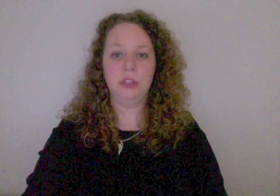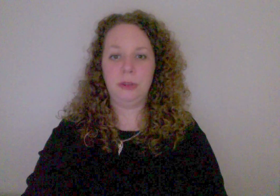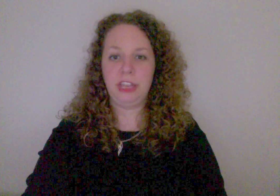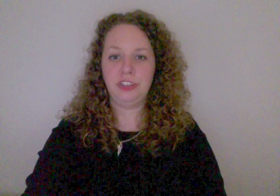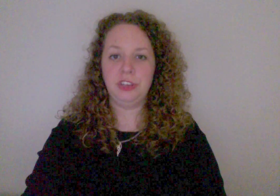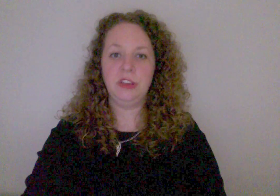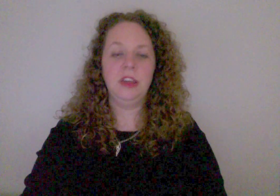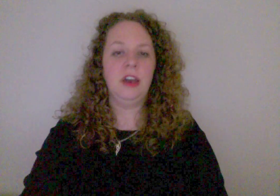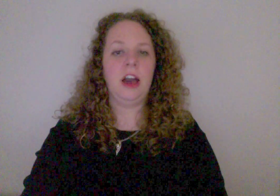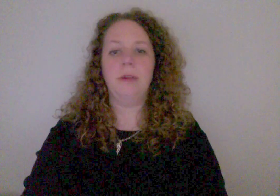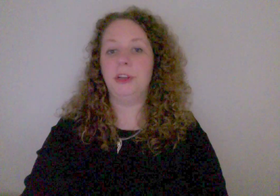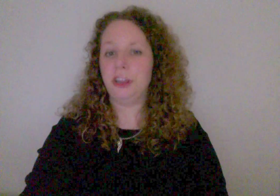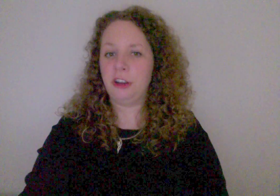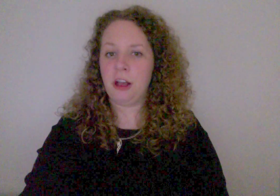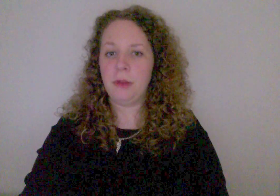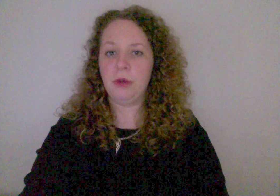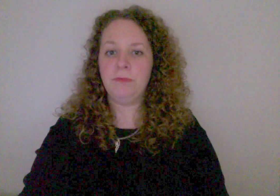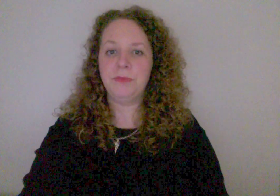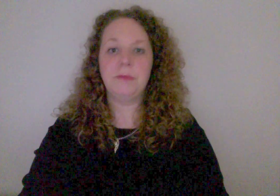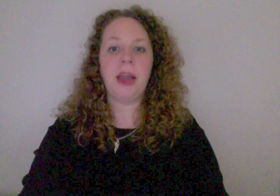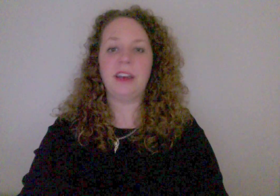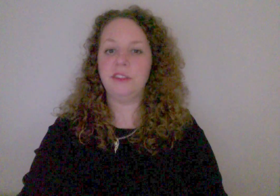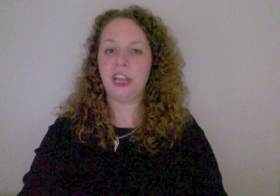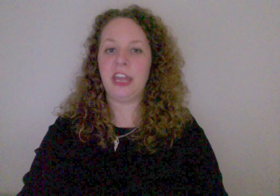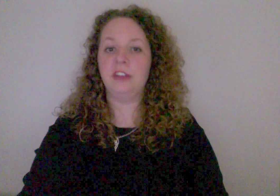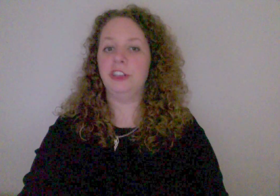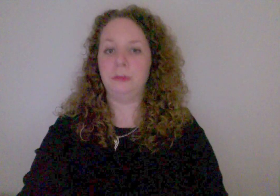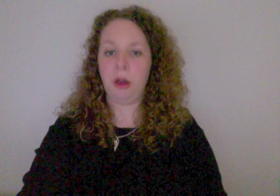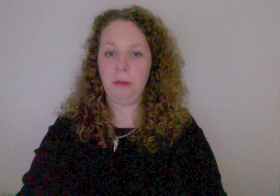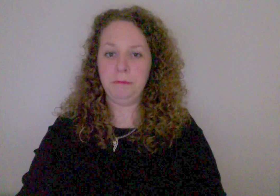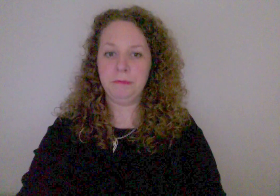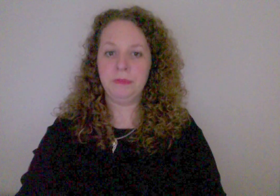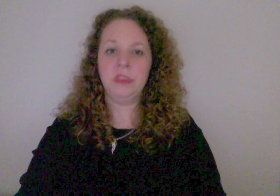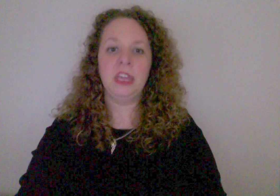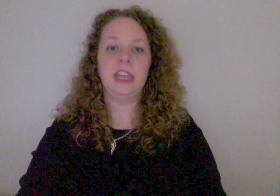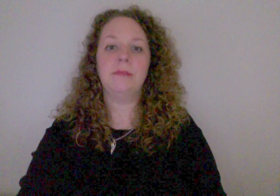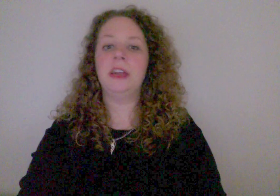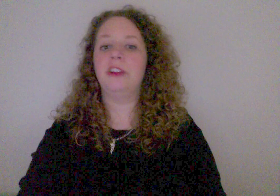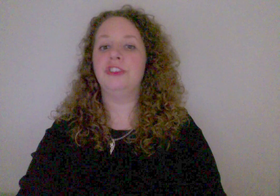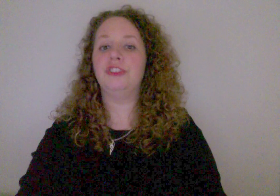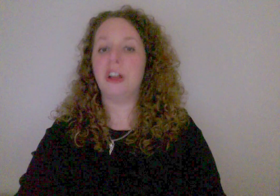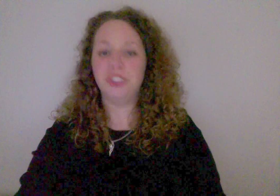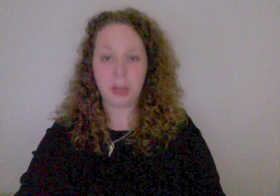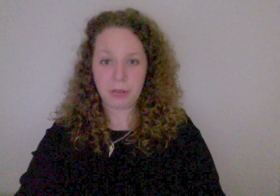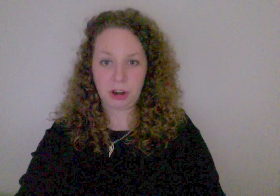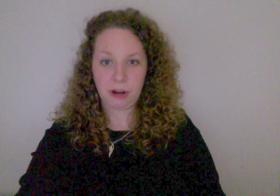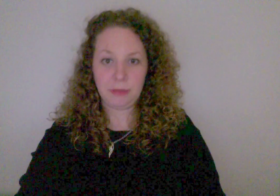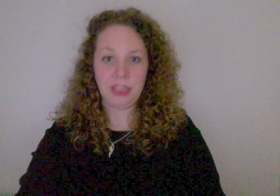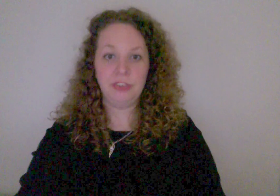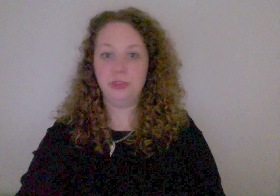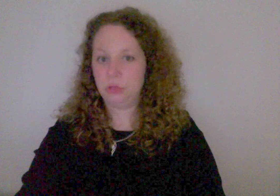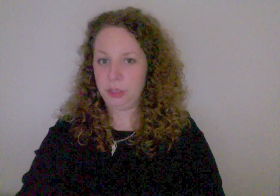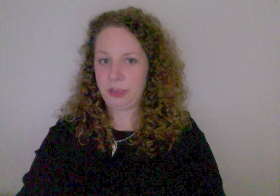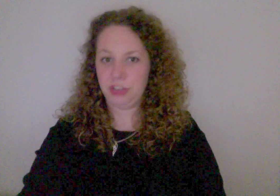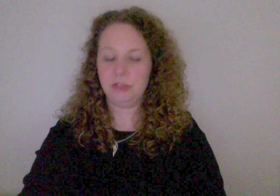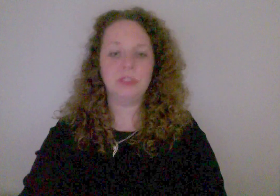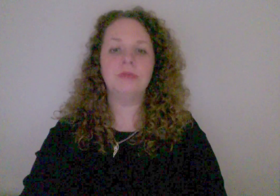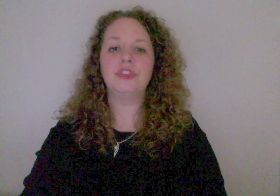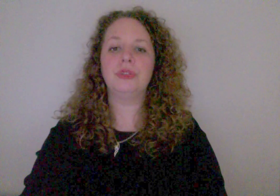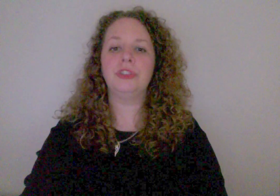location, your inner elbow, the back of your hand, or your palm. It can be on your non-dominant arm in dual locations, shoulder